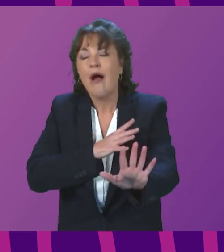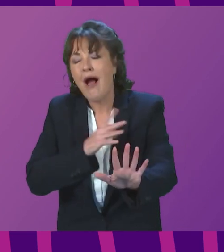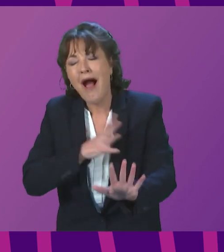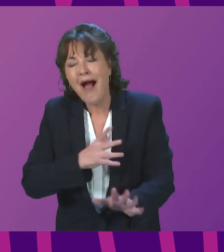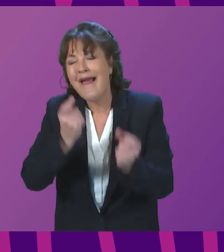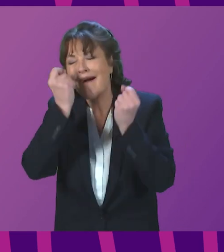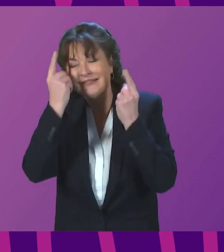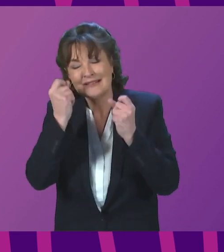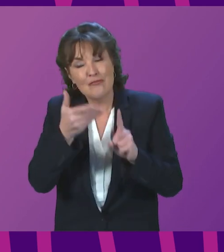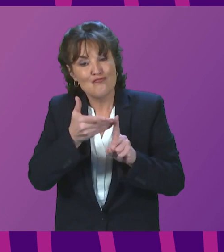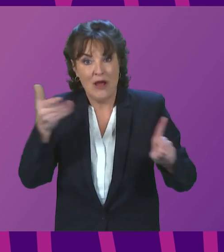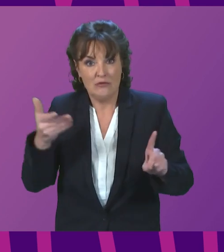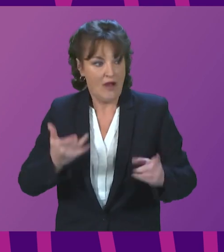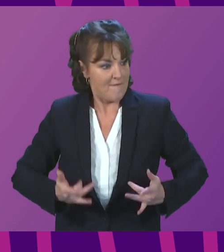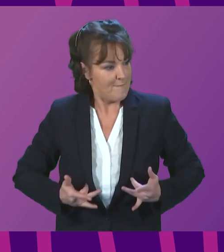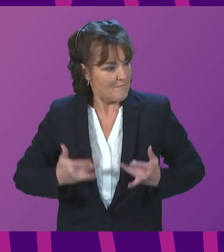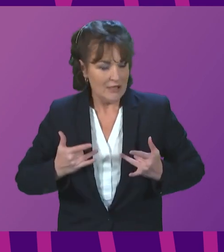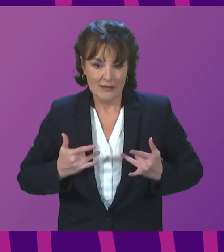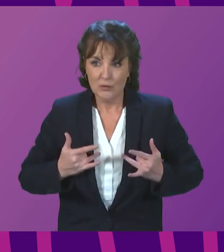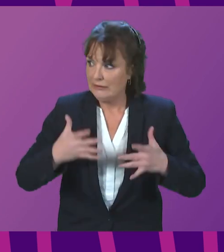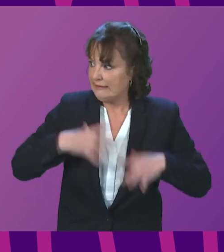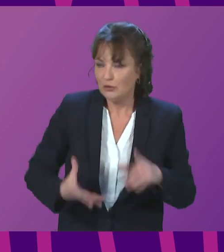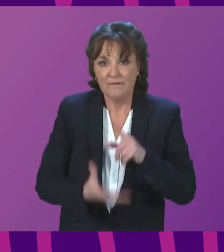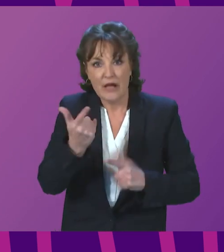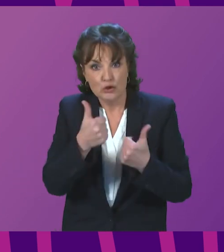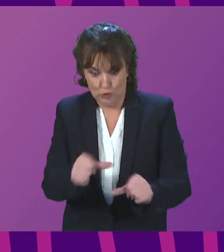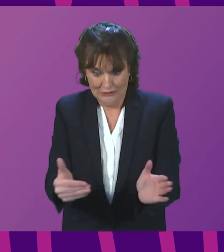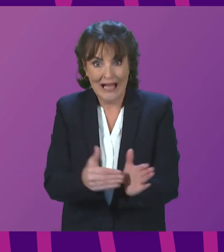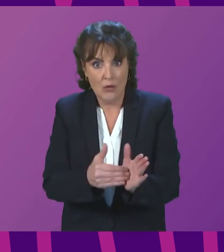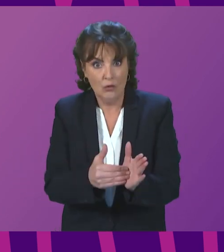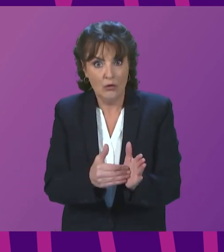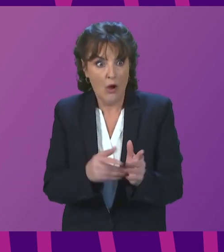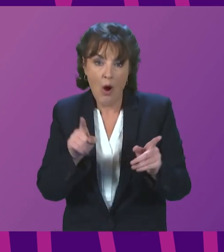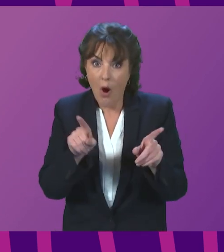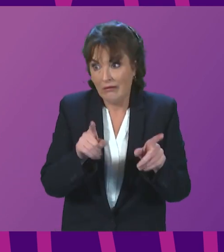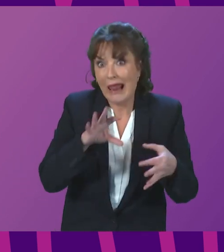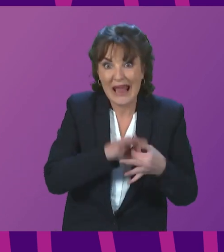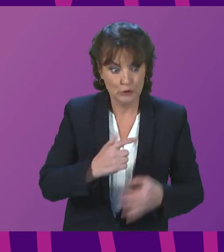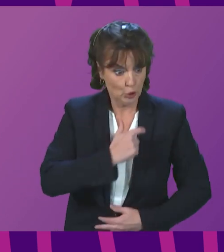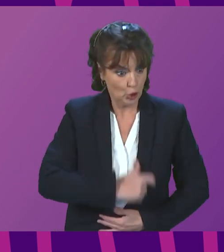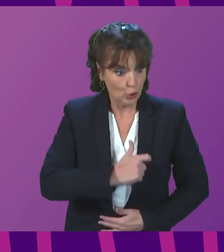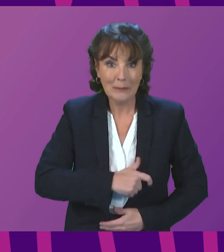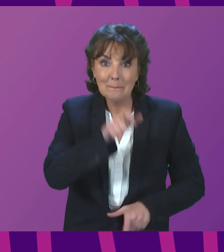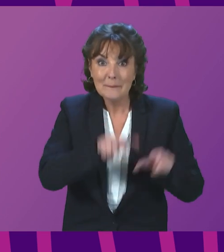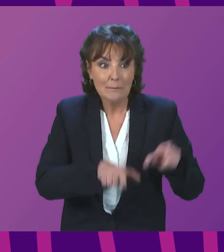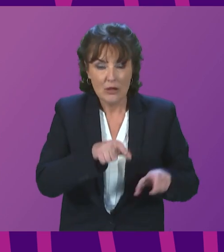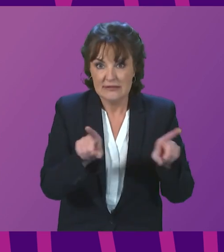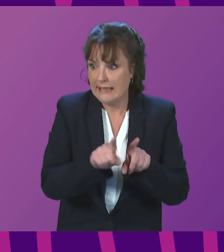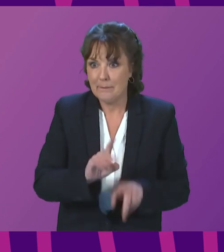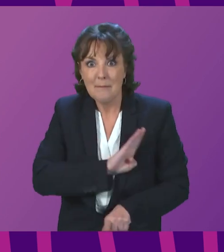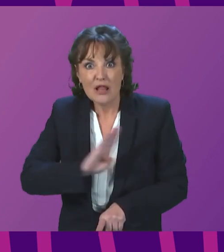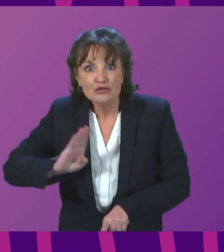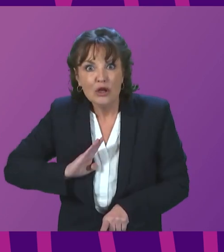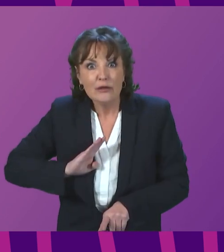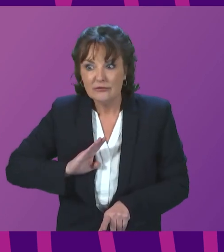because we all feel this desire right now to find the solutions to what is happening on a humanitarian level, even on a military level,